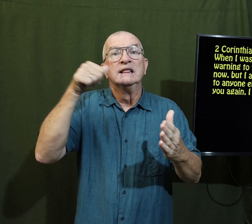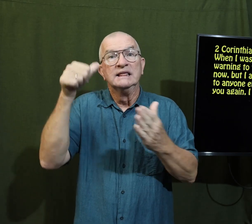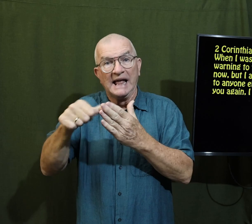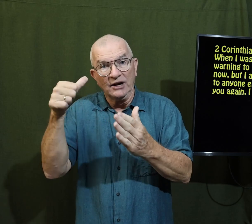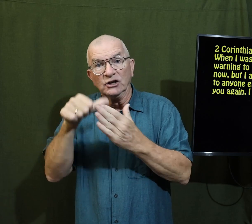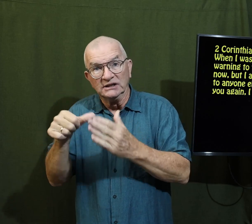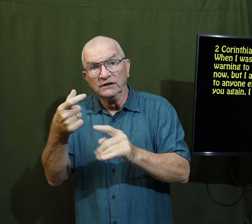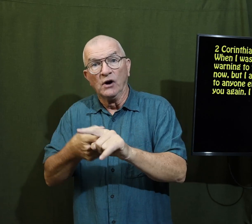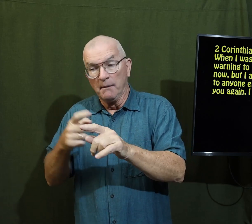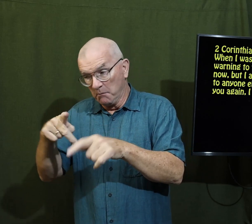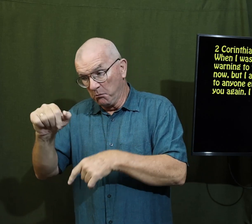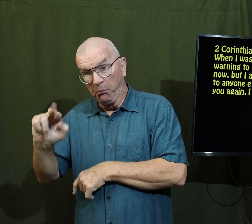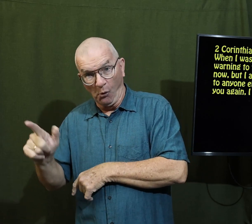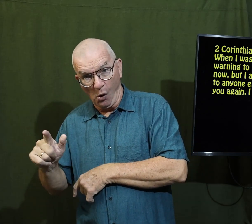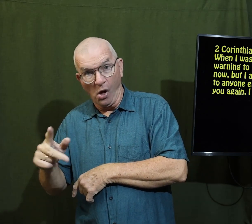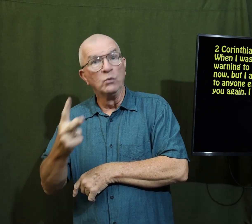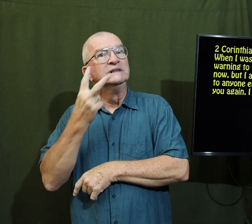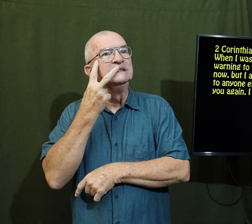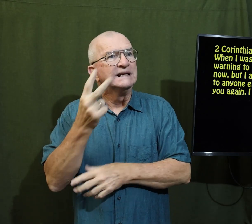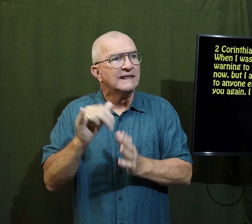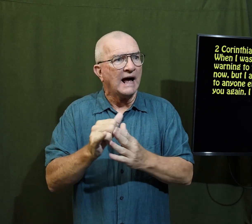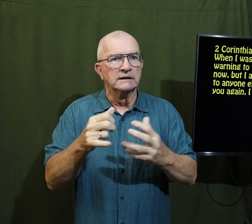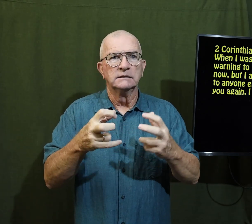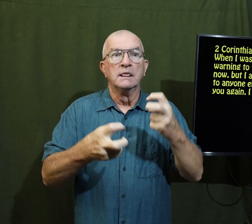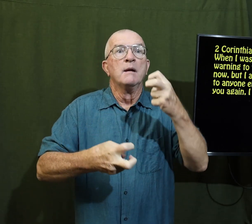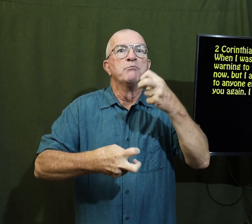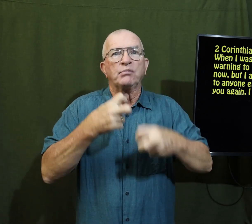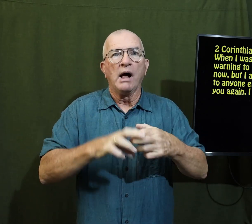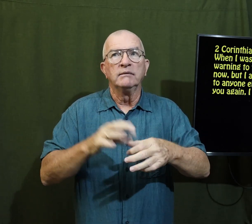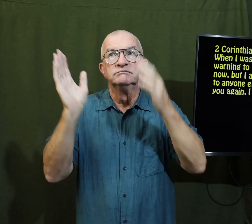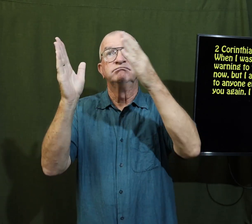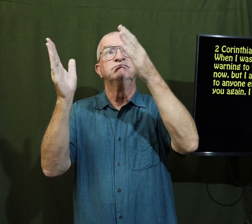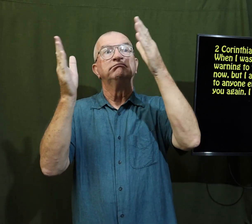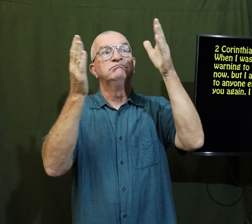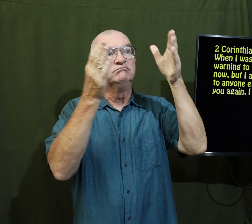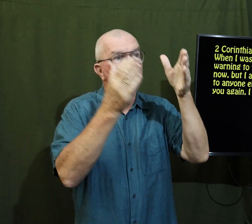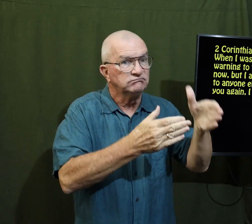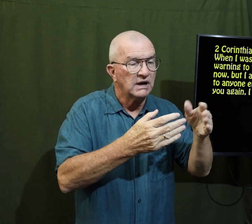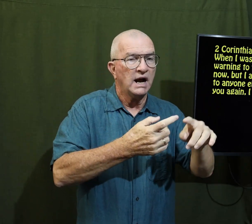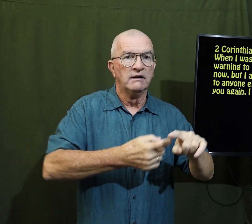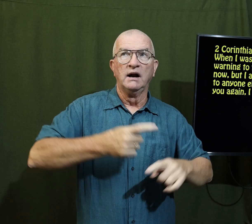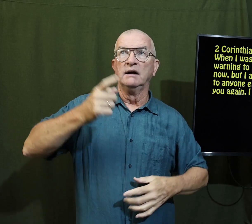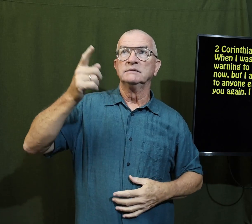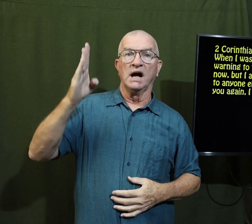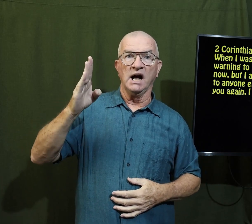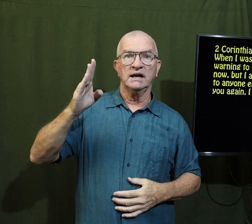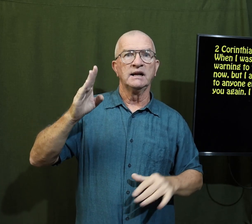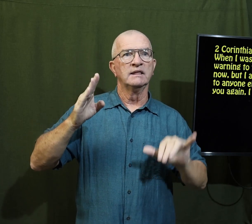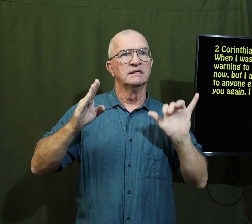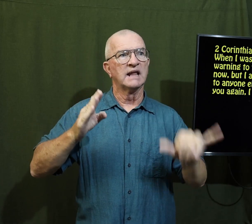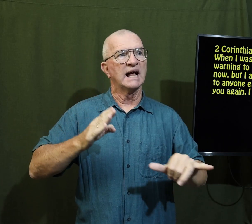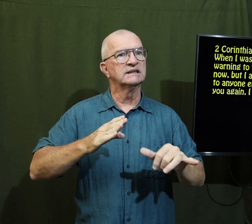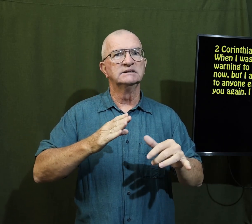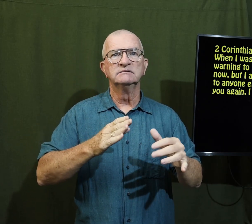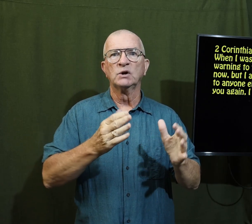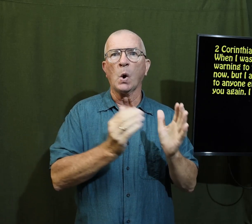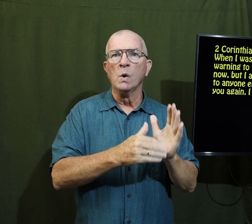as we read the letters from Paul we see that the problem of going away from God that was